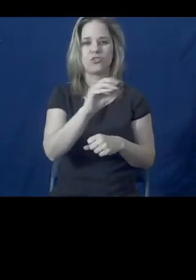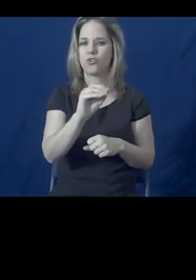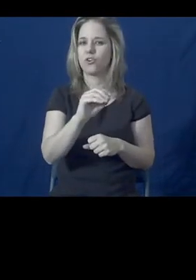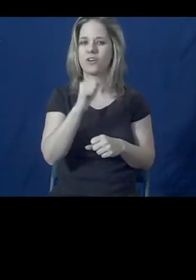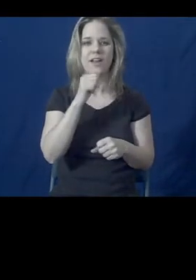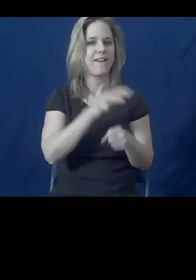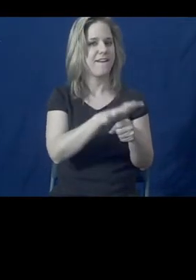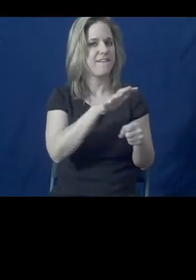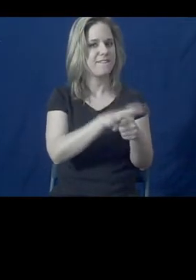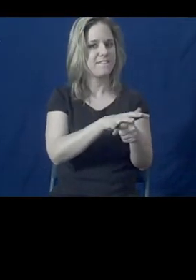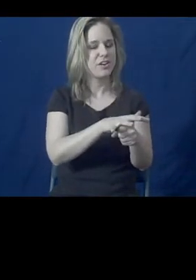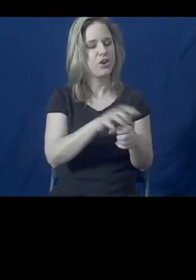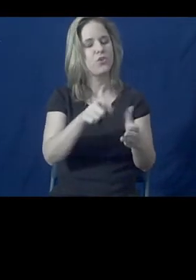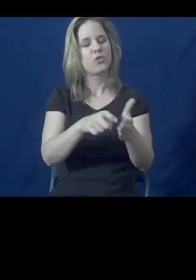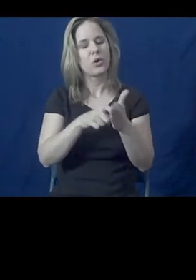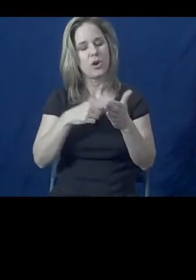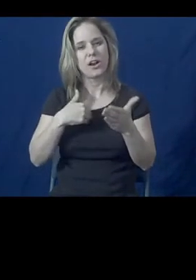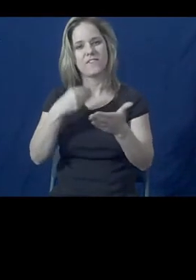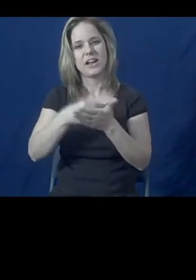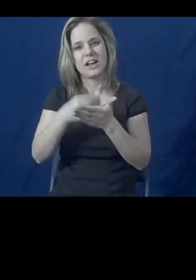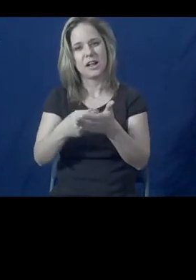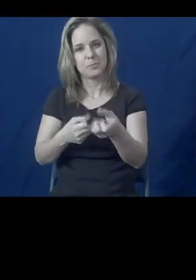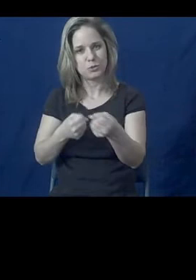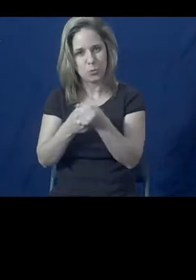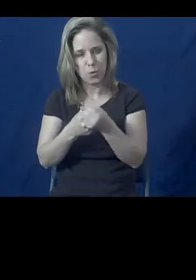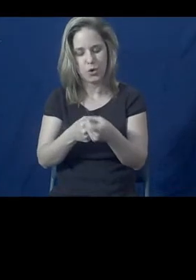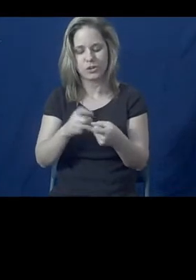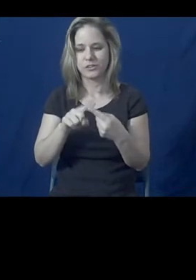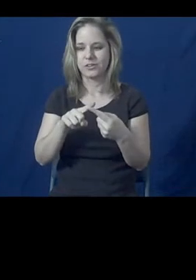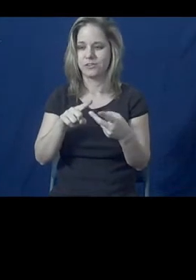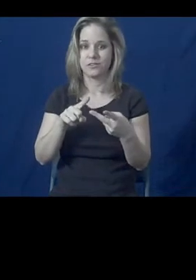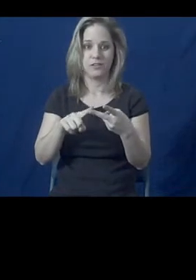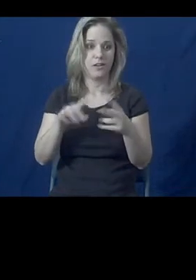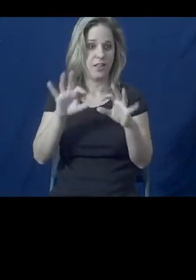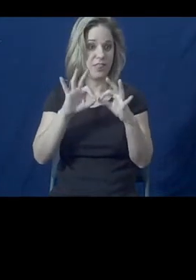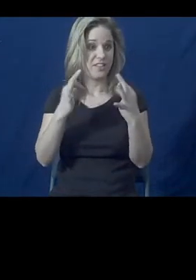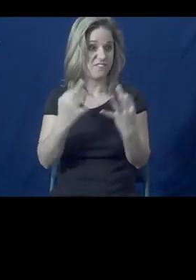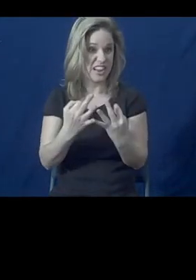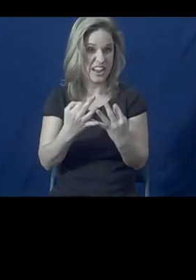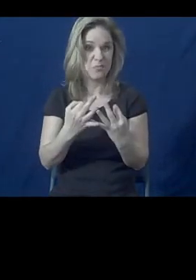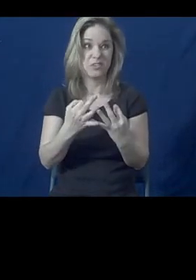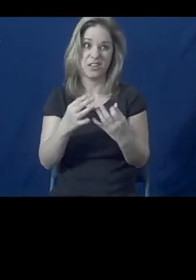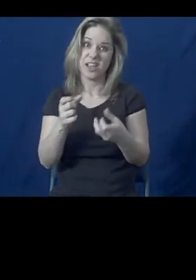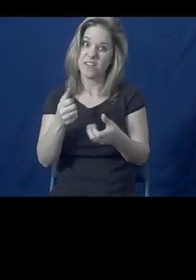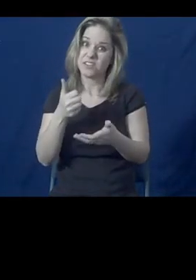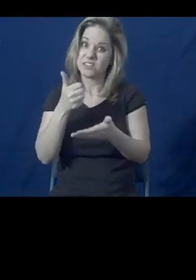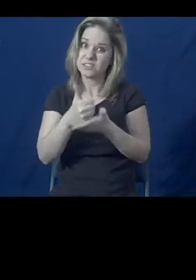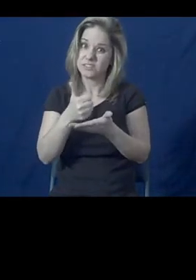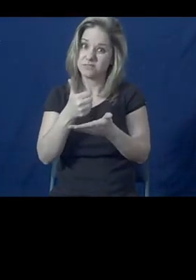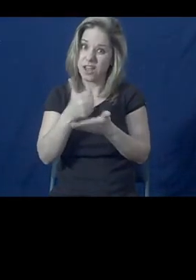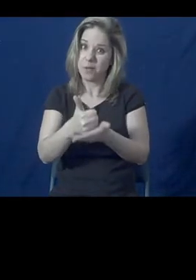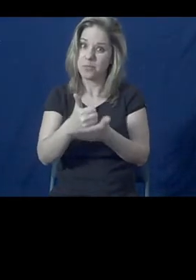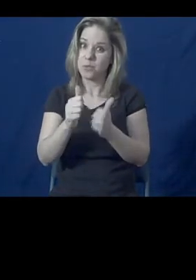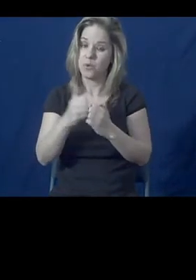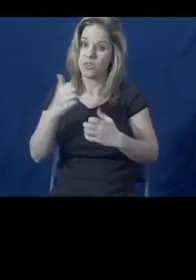income supports, you have to support a family, a lot of times through divorce or a custody